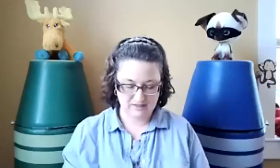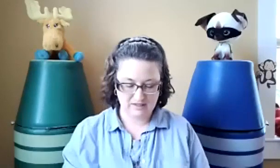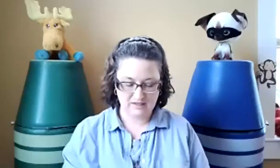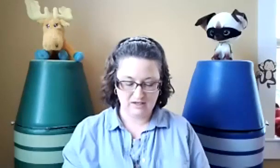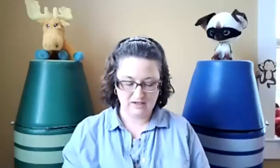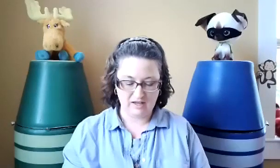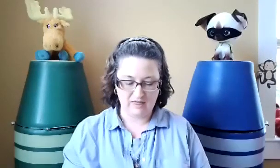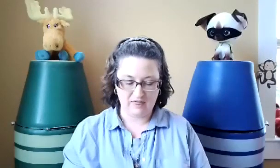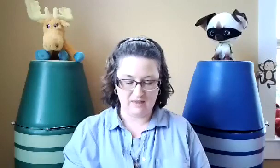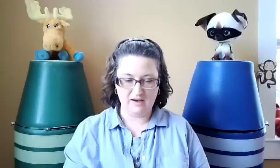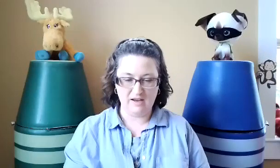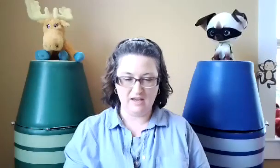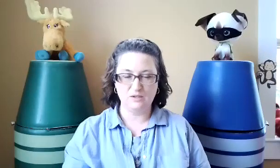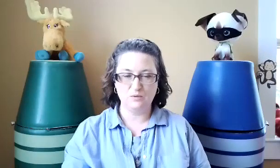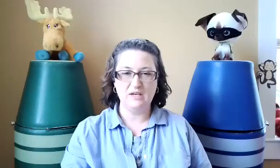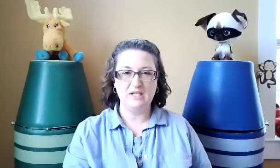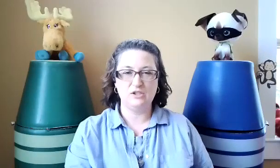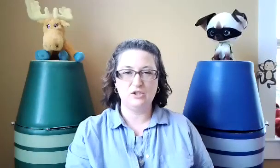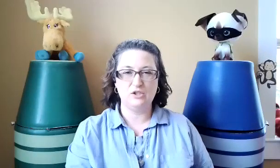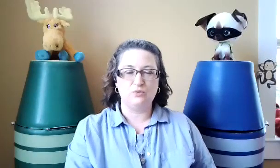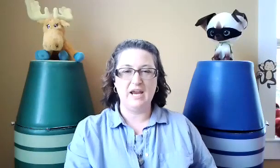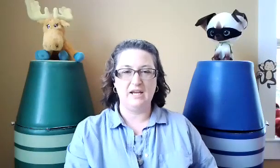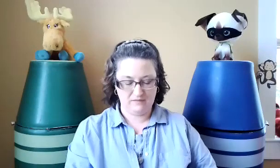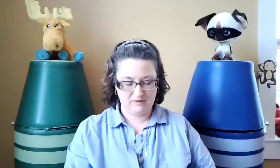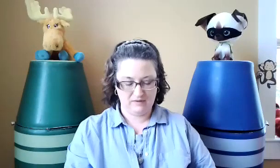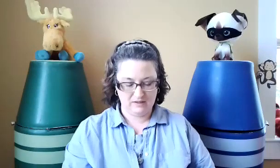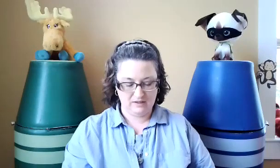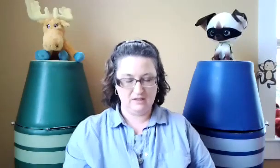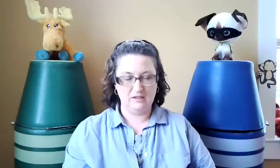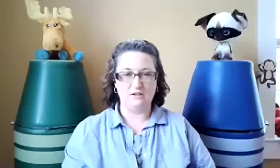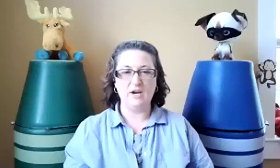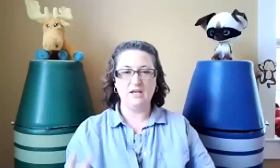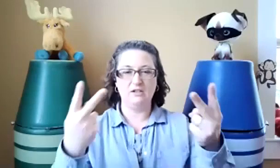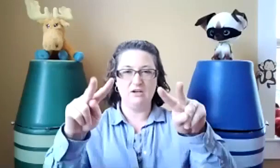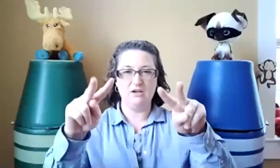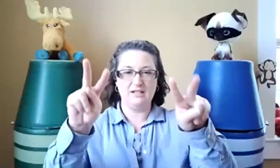The next one is train. Now train, you're going to take your hand and make these.